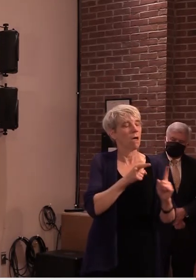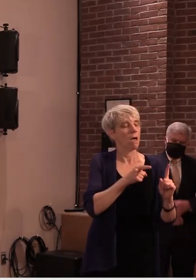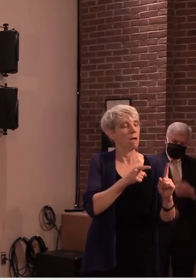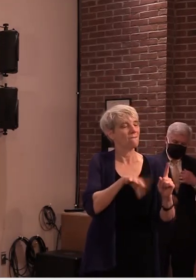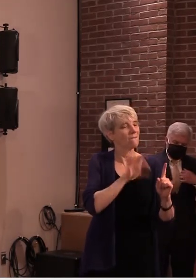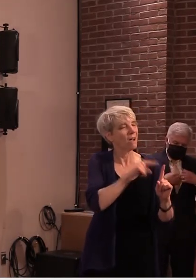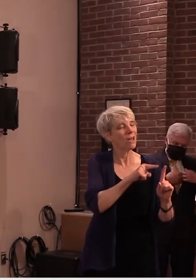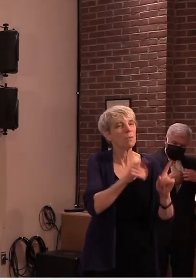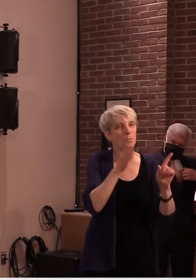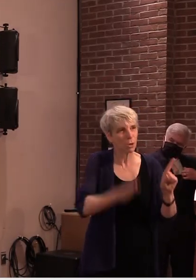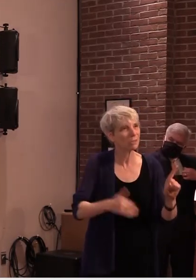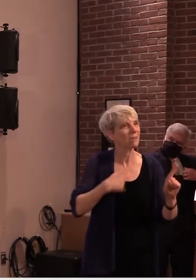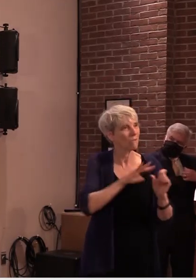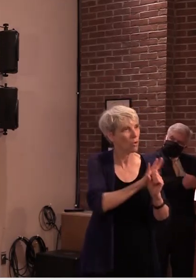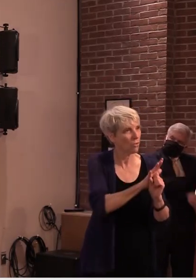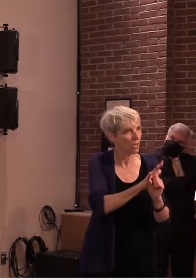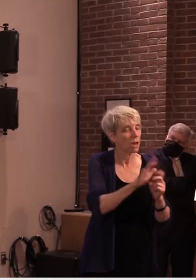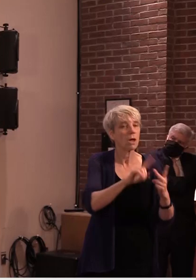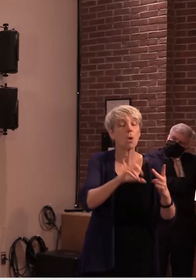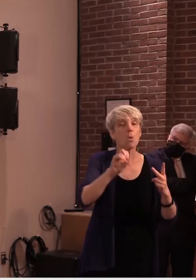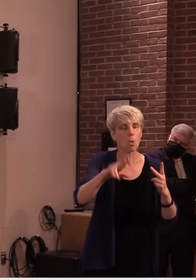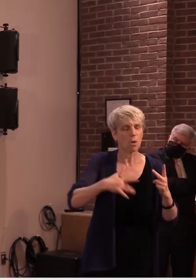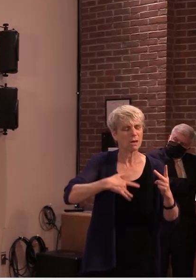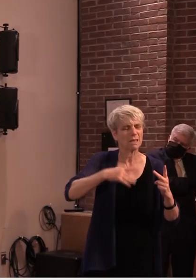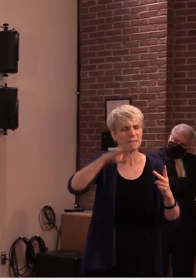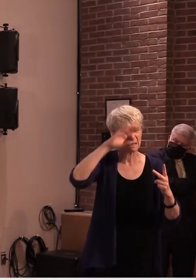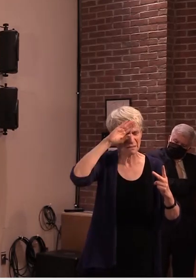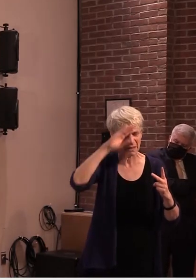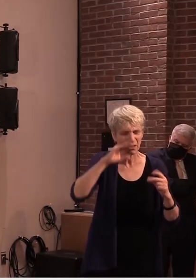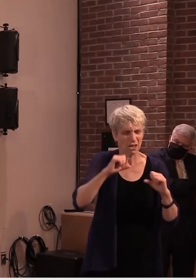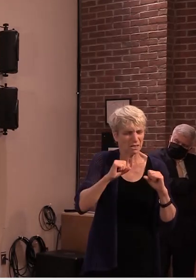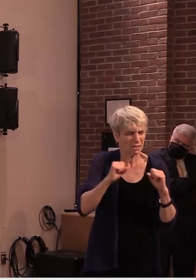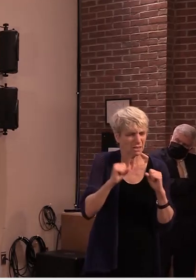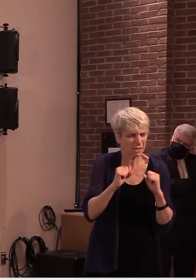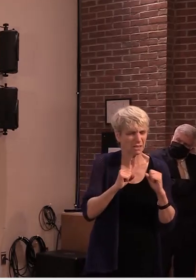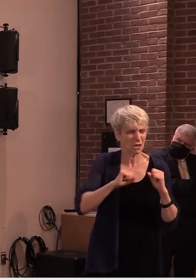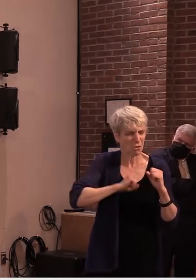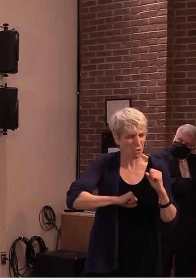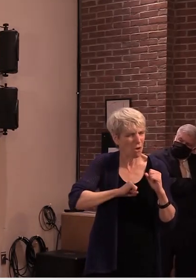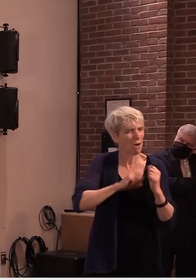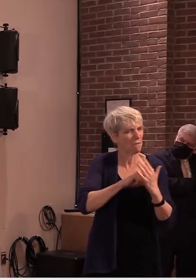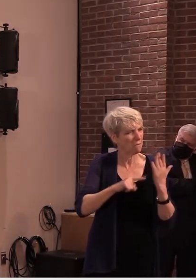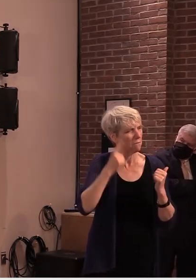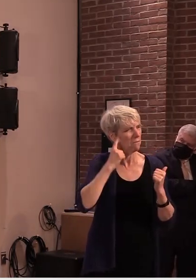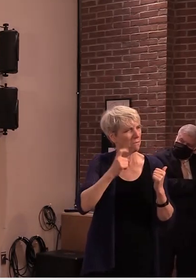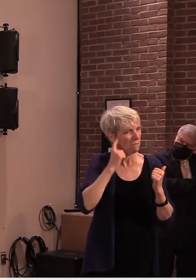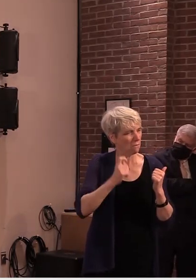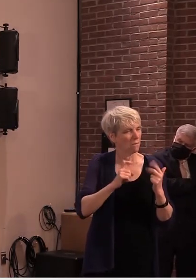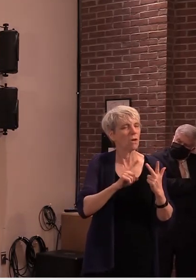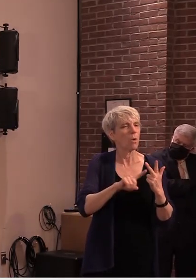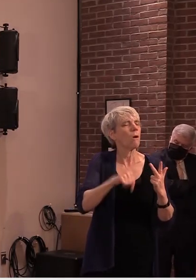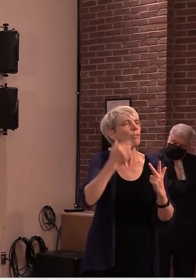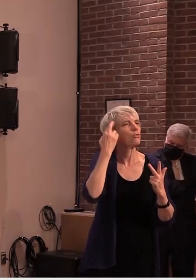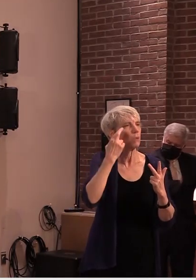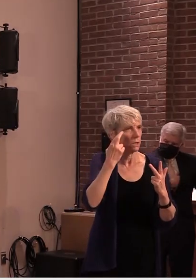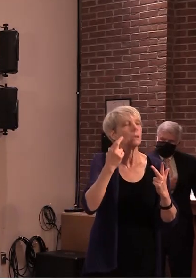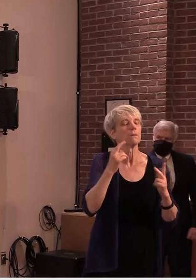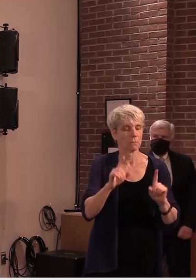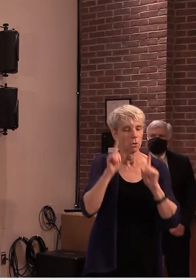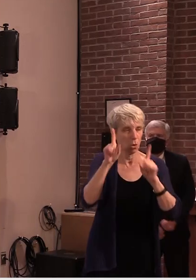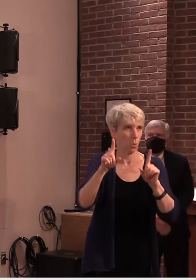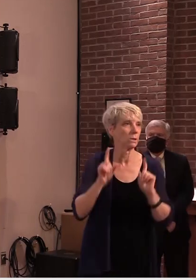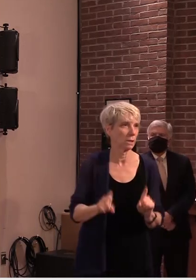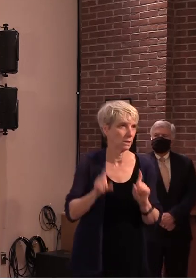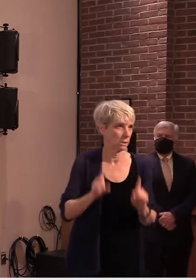symptoms of covid or have increased medical risk again testing is not prevention a negative